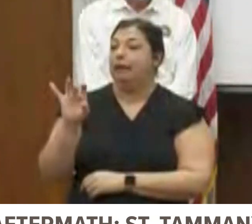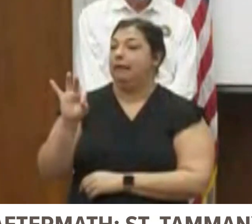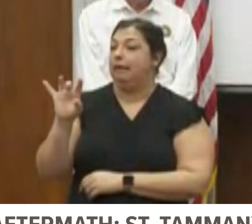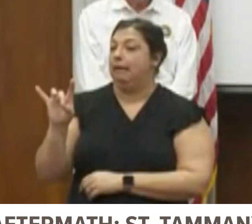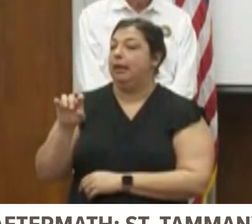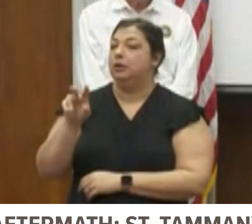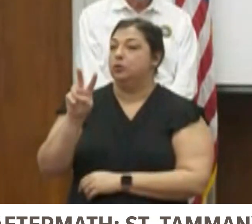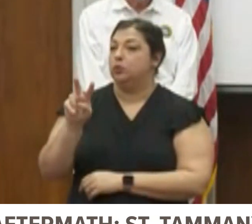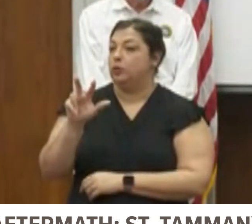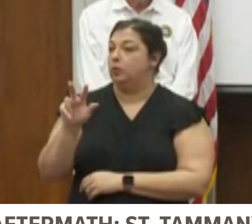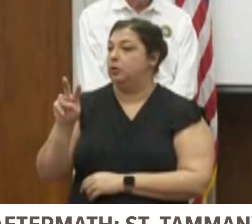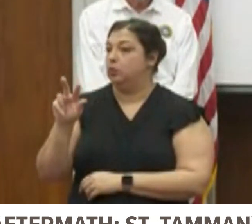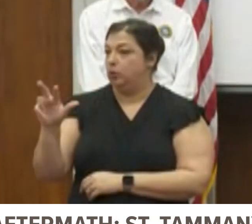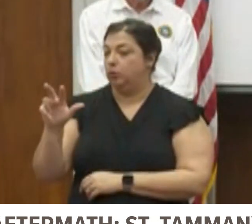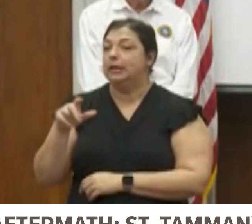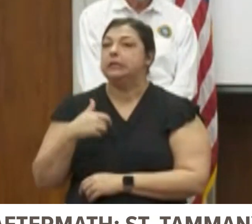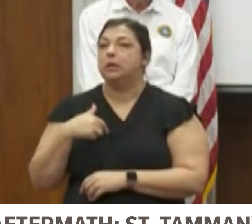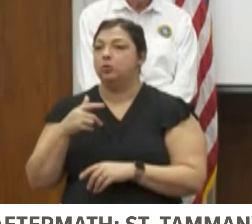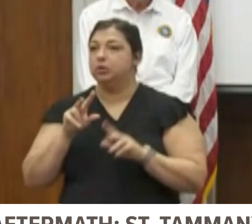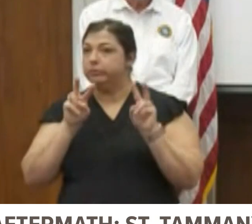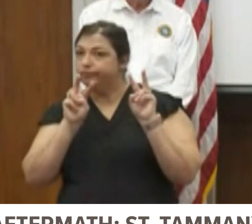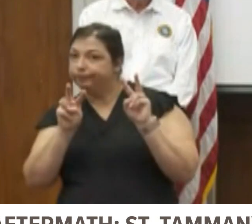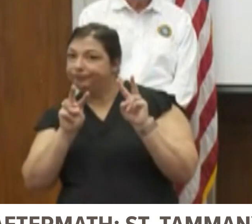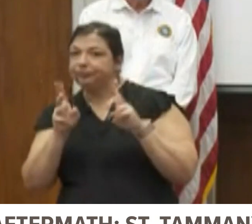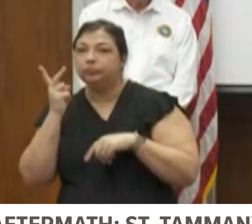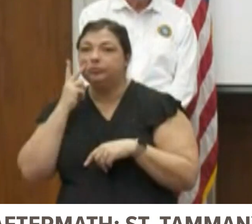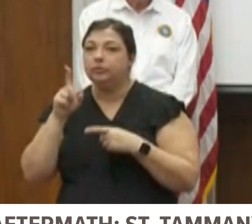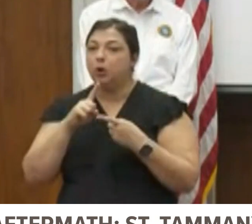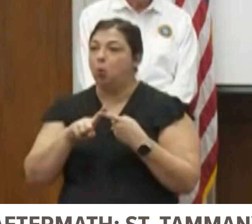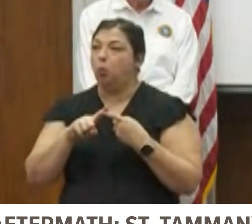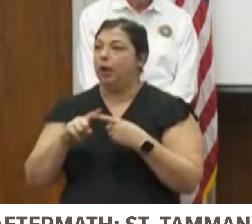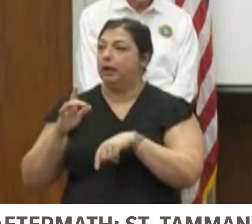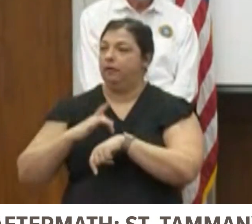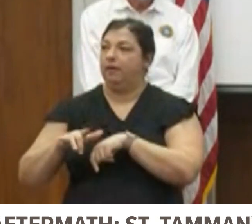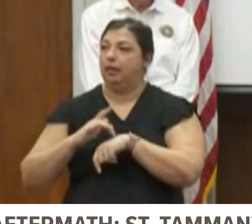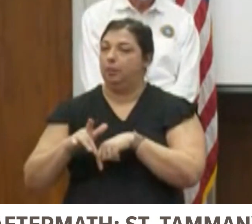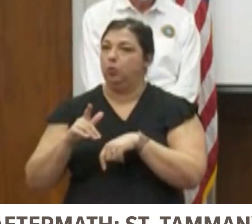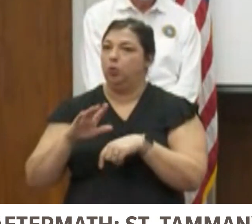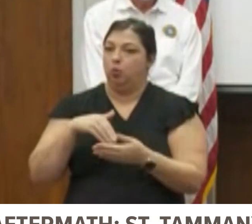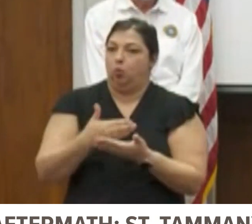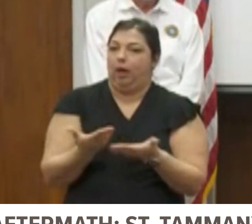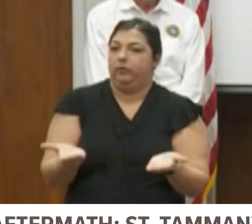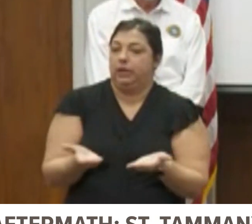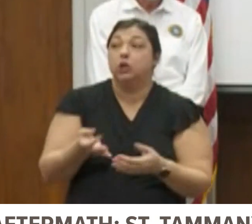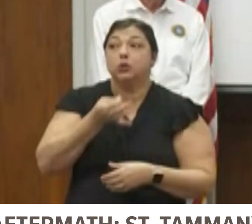continue to stay, look at different things to see when those resources are going to be coming into the parish. They'll be real soon.